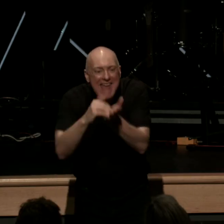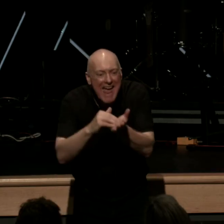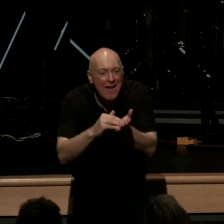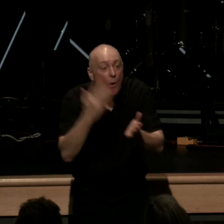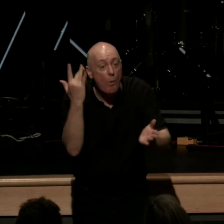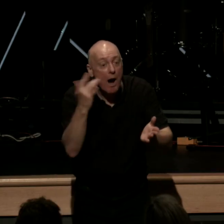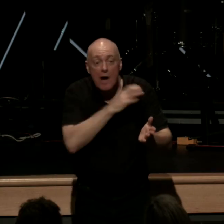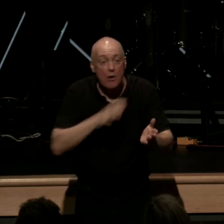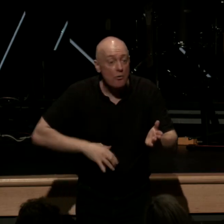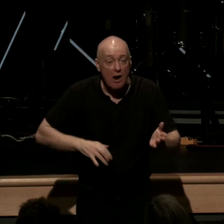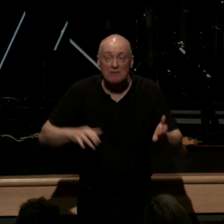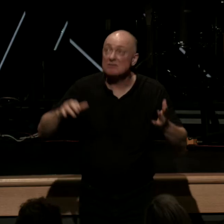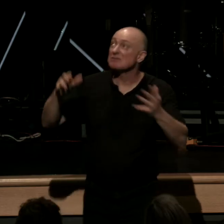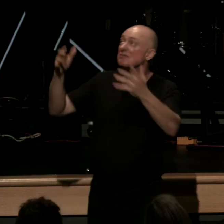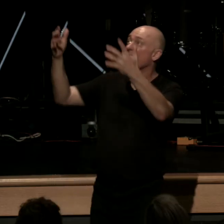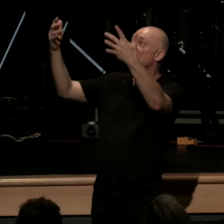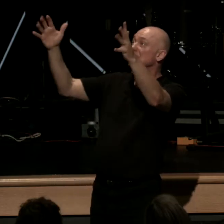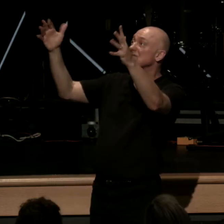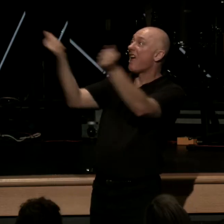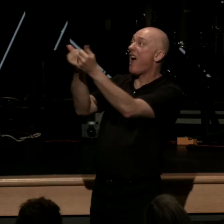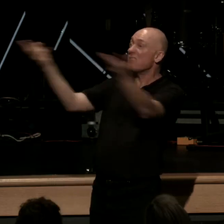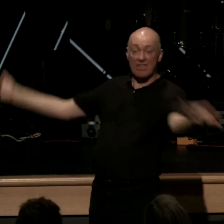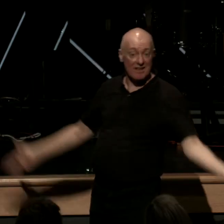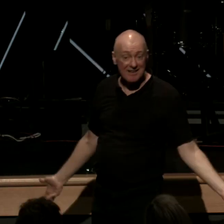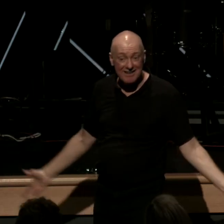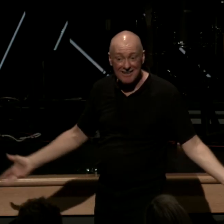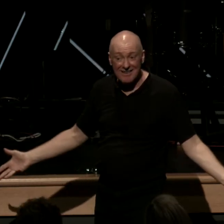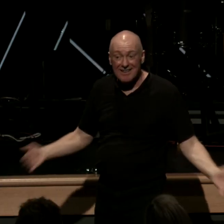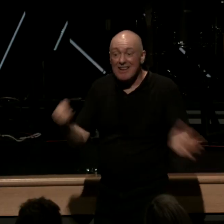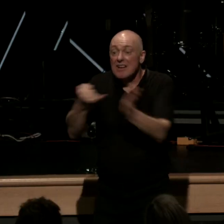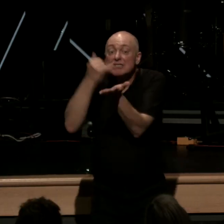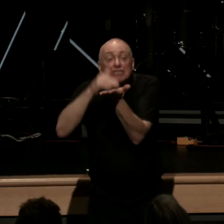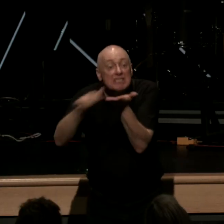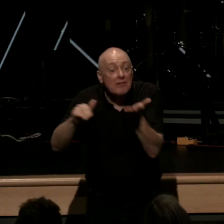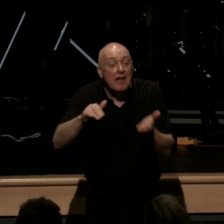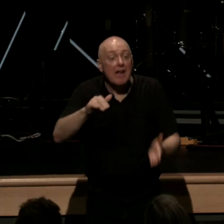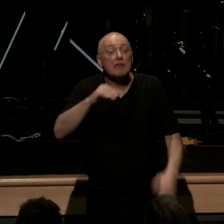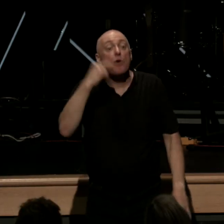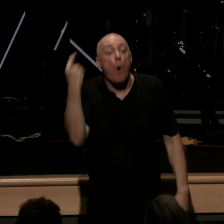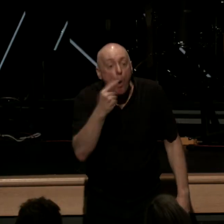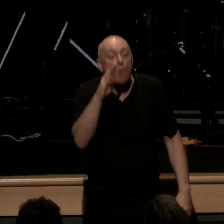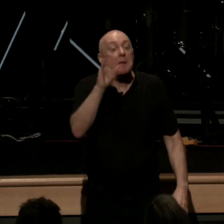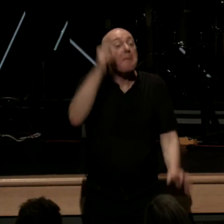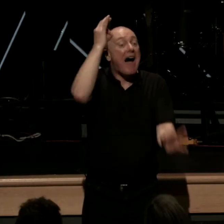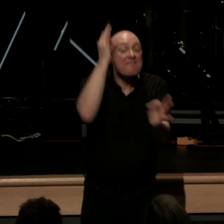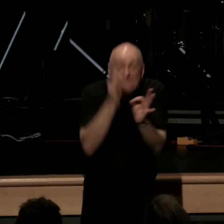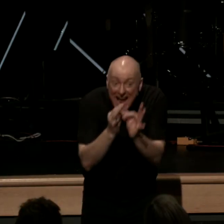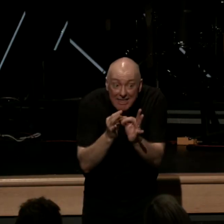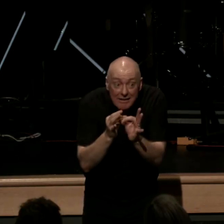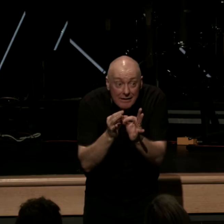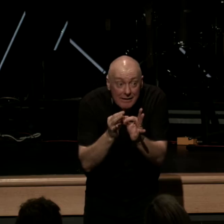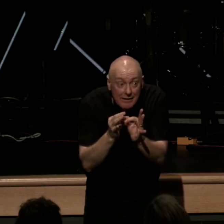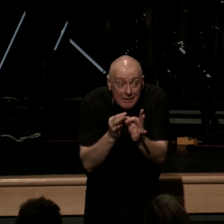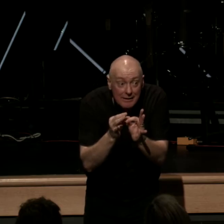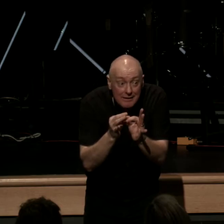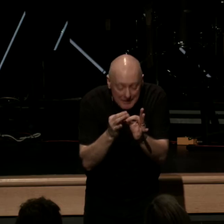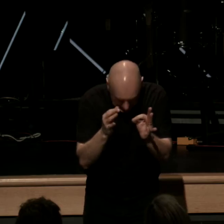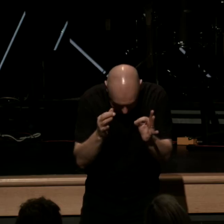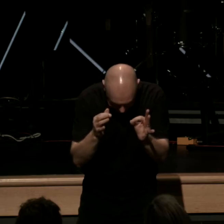Christ has done it all see therefore justification is and can only be by faith and faith alone